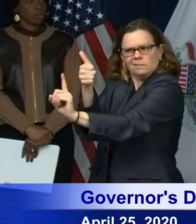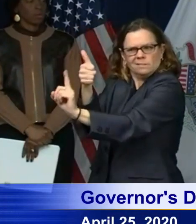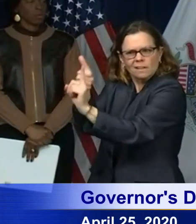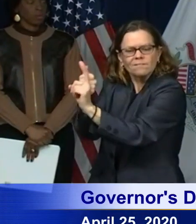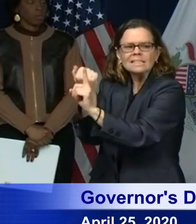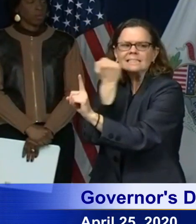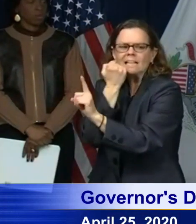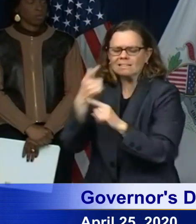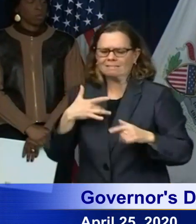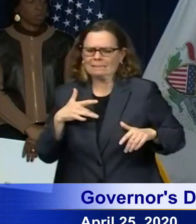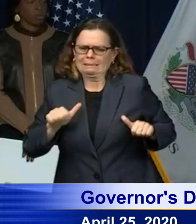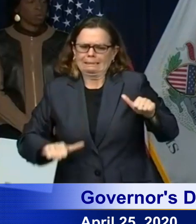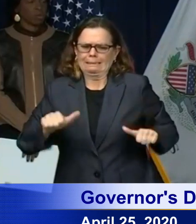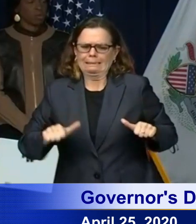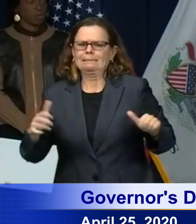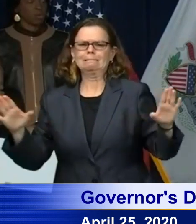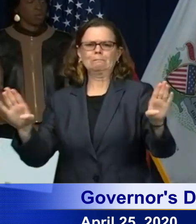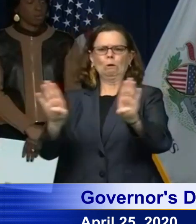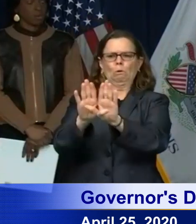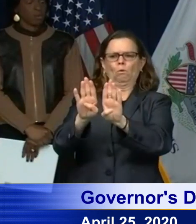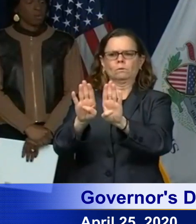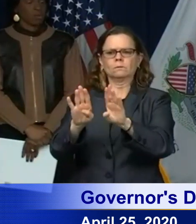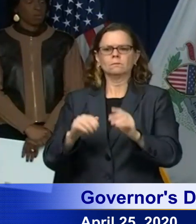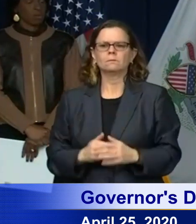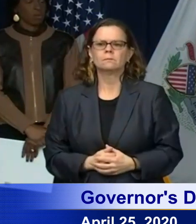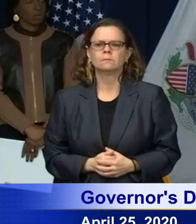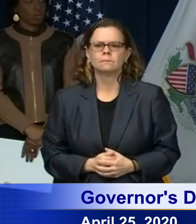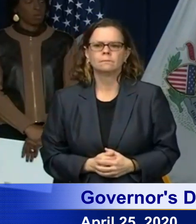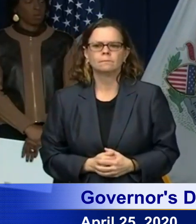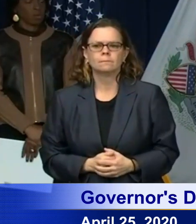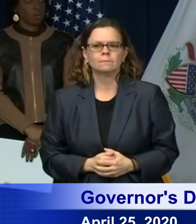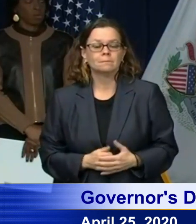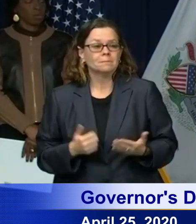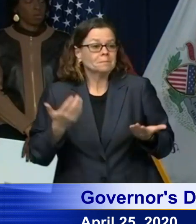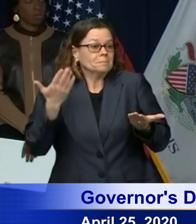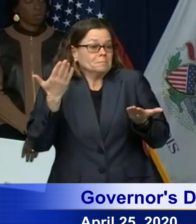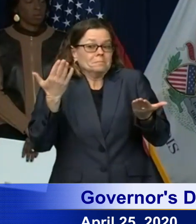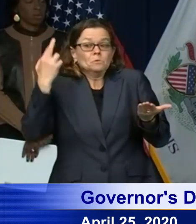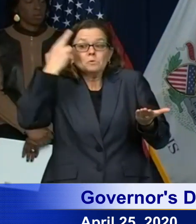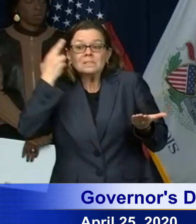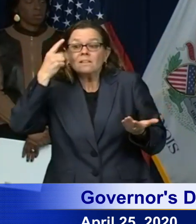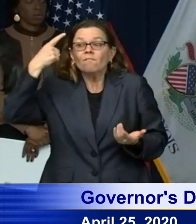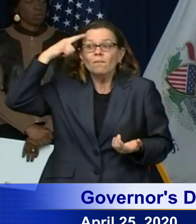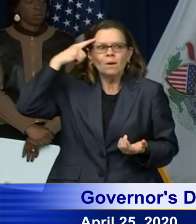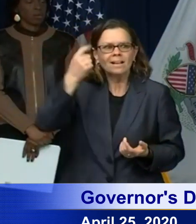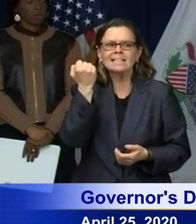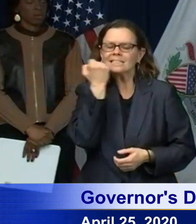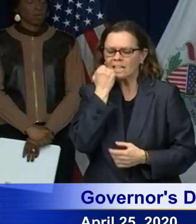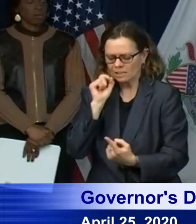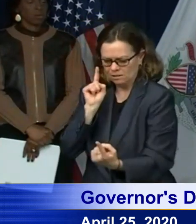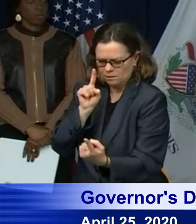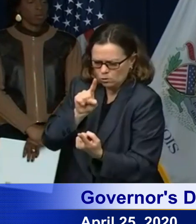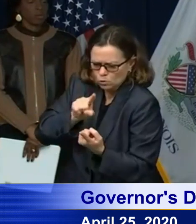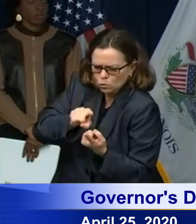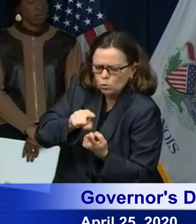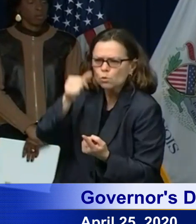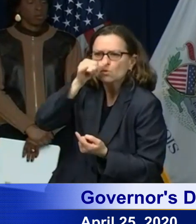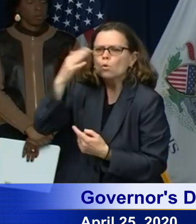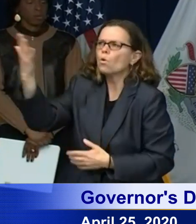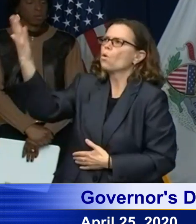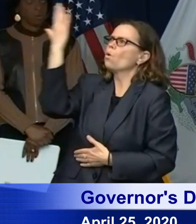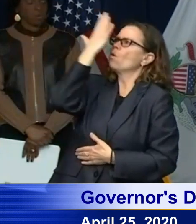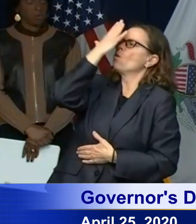uh, that the aerosolization of someone's, uh, saliva, uh, when they're being worked on